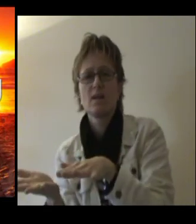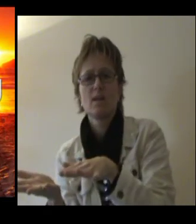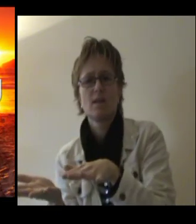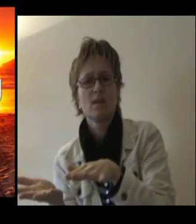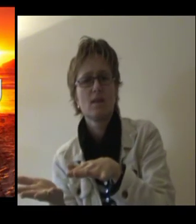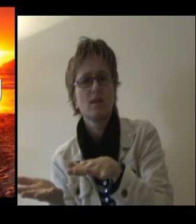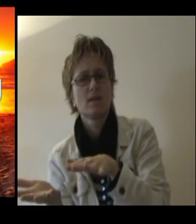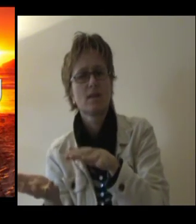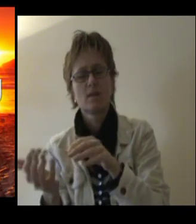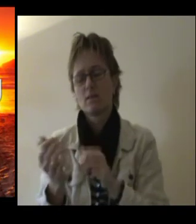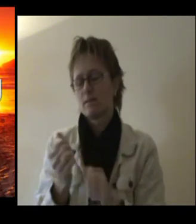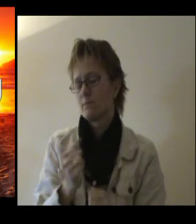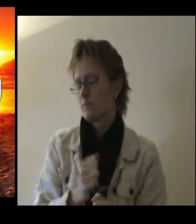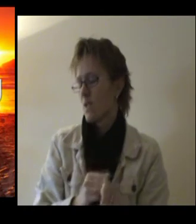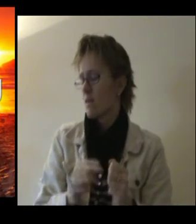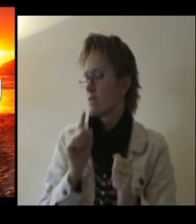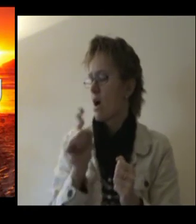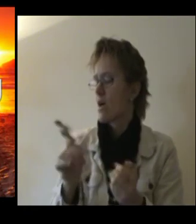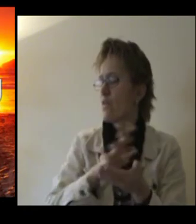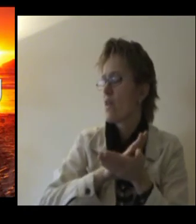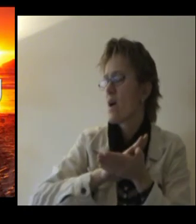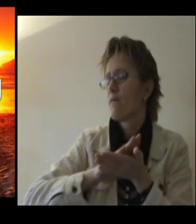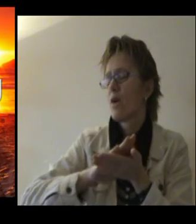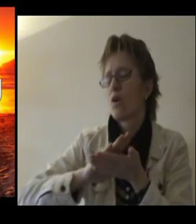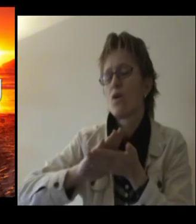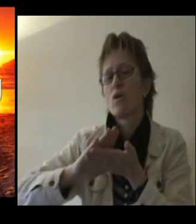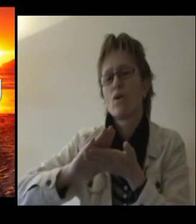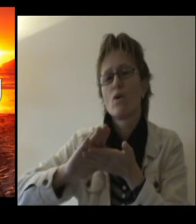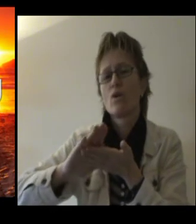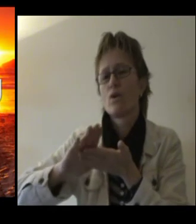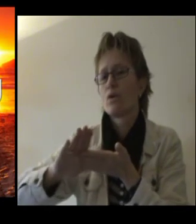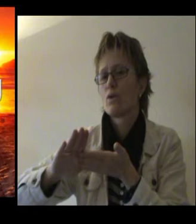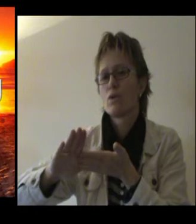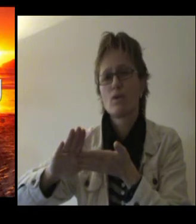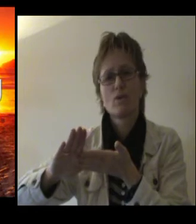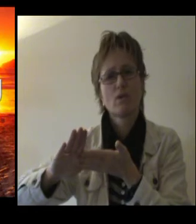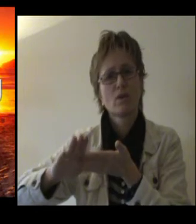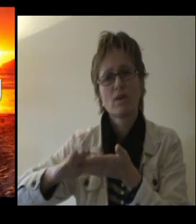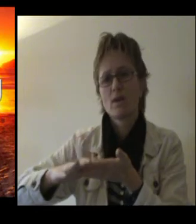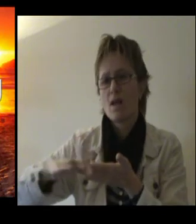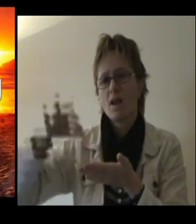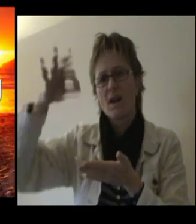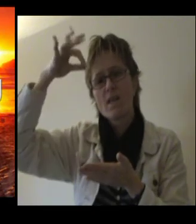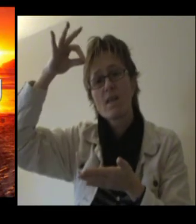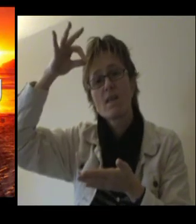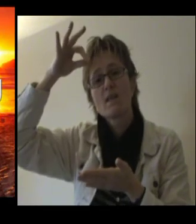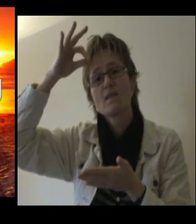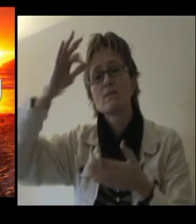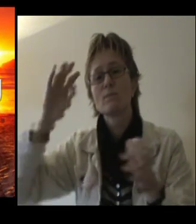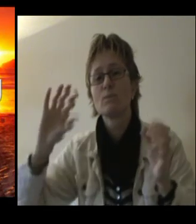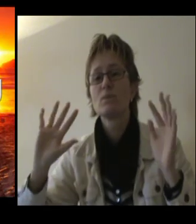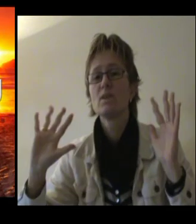That never learns to